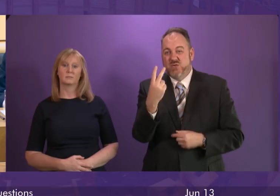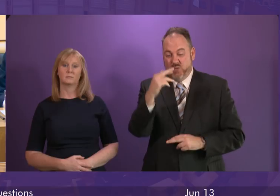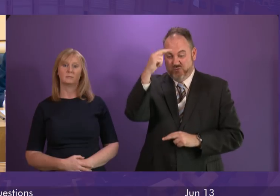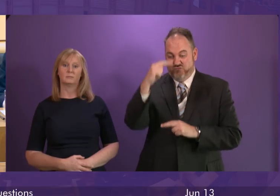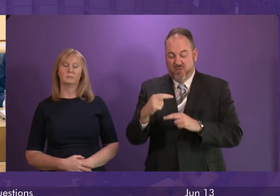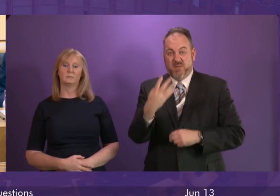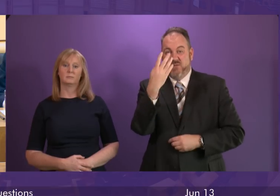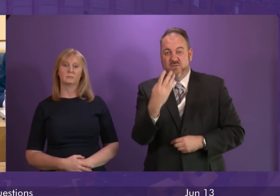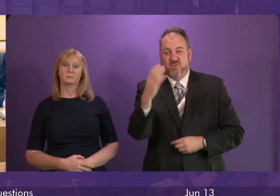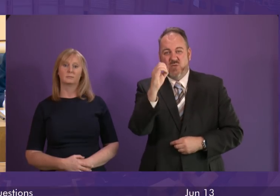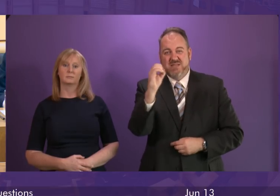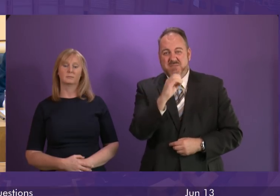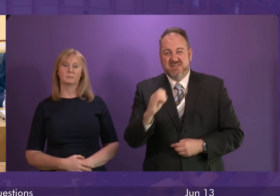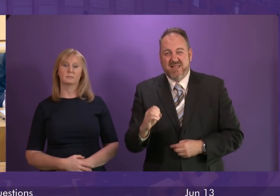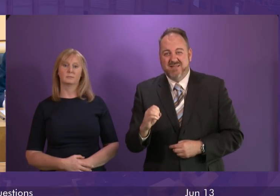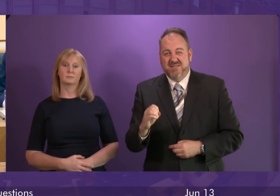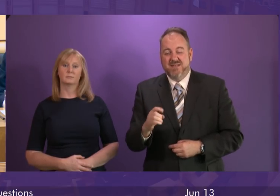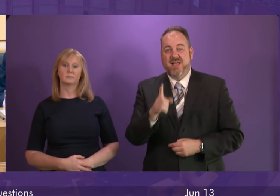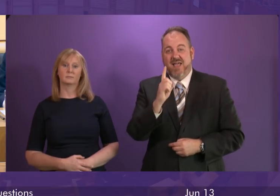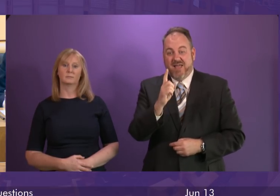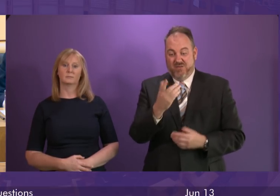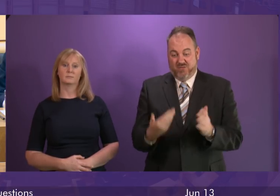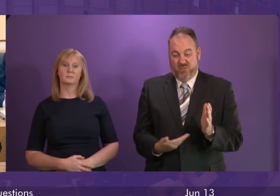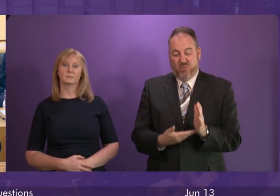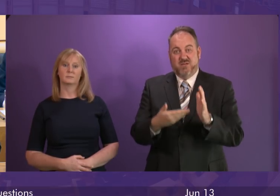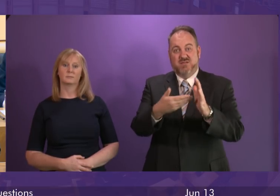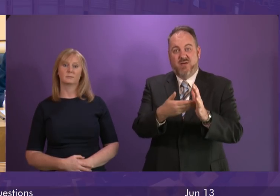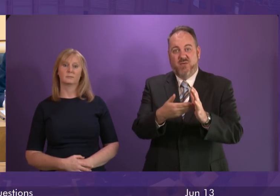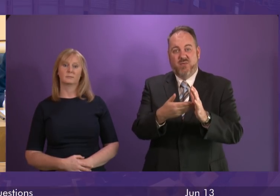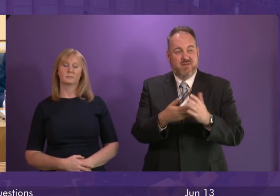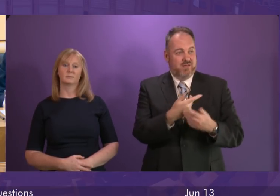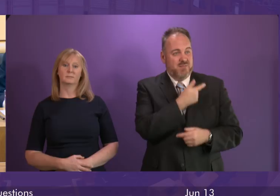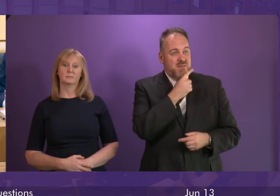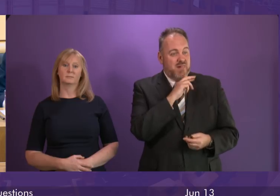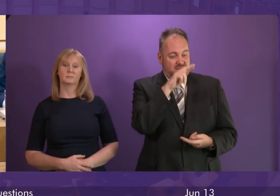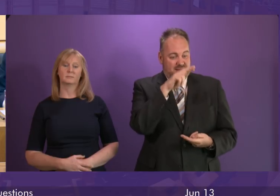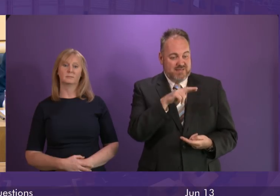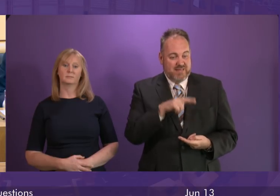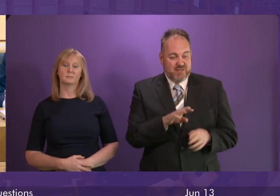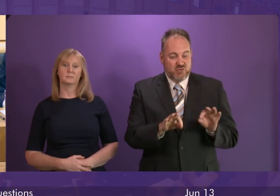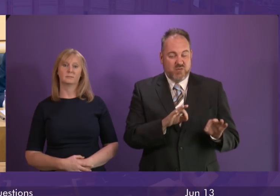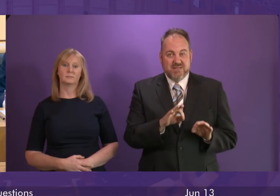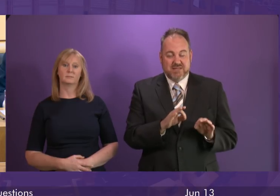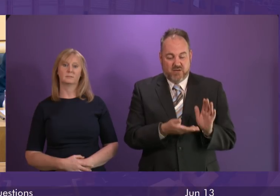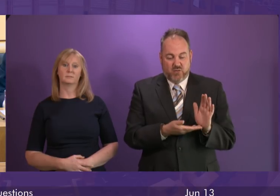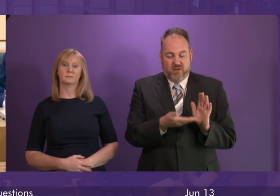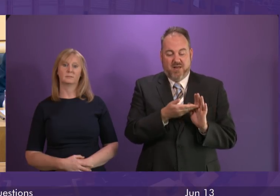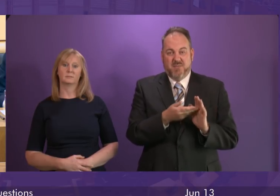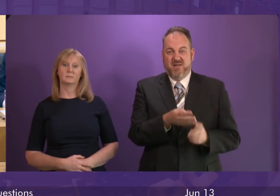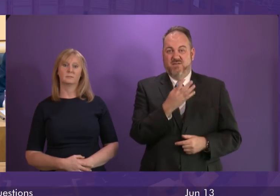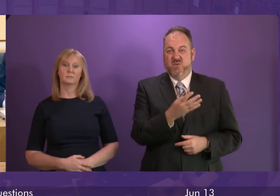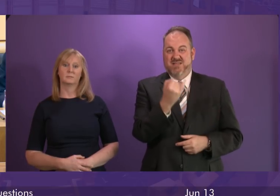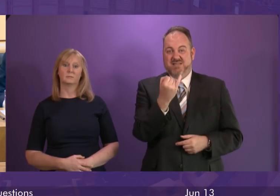And by contrast, the number of schools where pupils took six subjects or fewer has gone up from just 46 in 2013